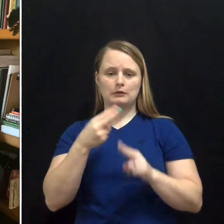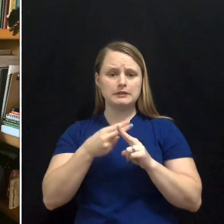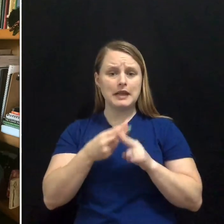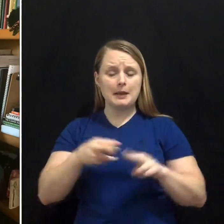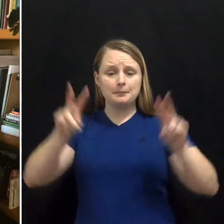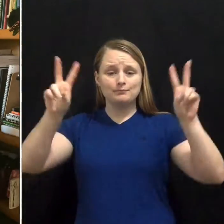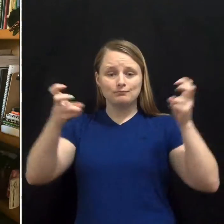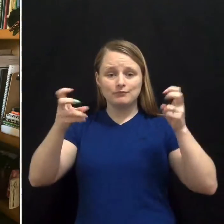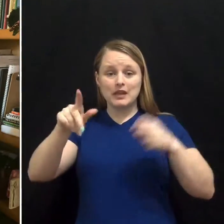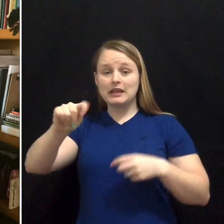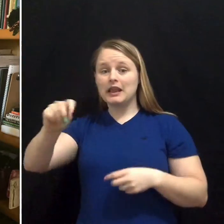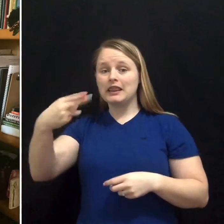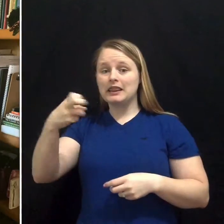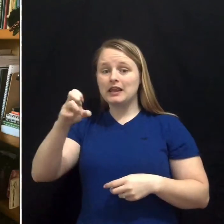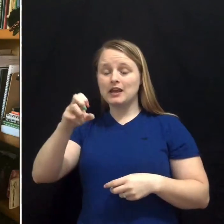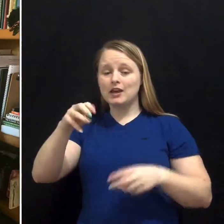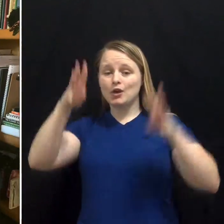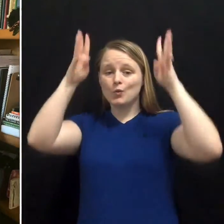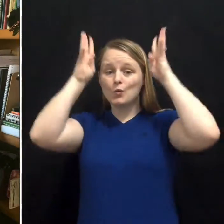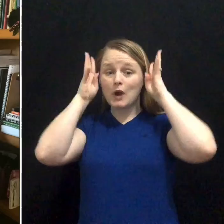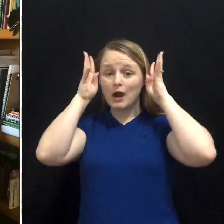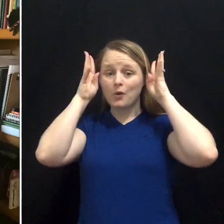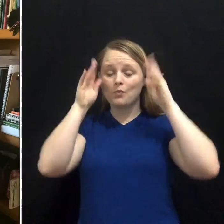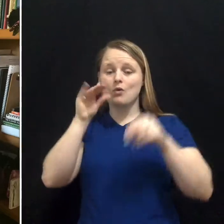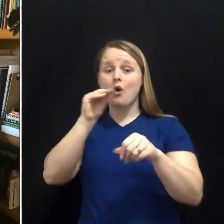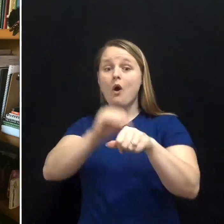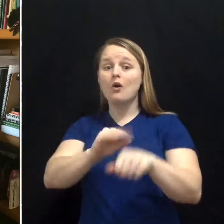called The Crown on Your Head.